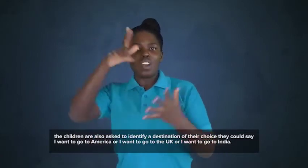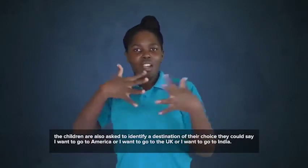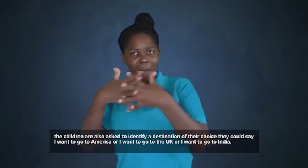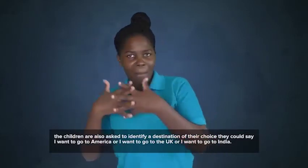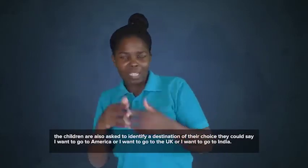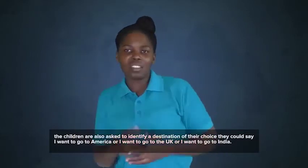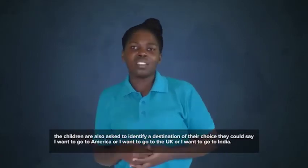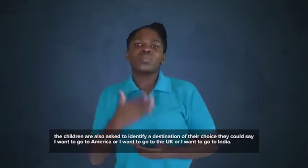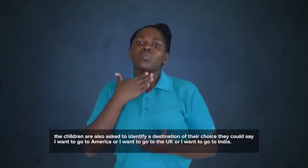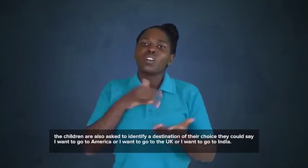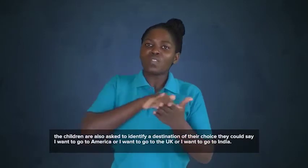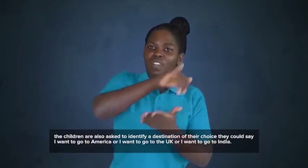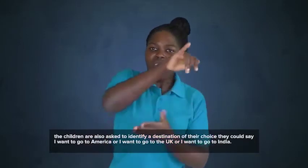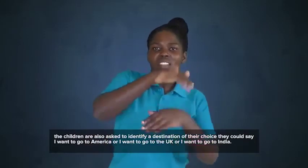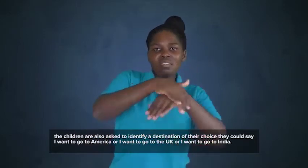the UK or I want to go to India.